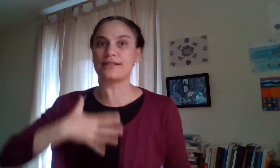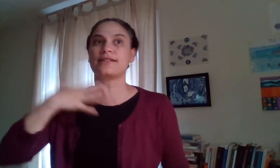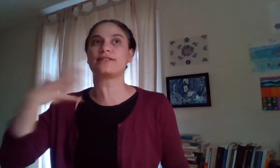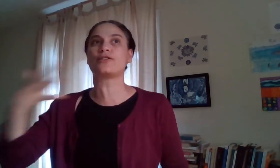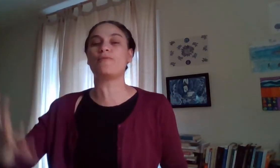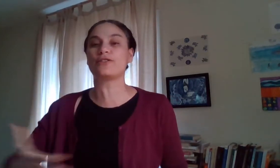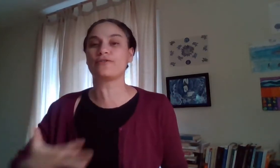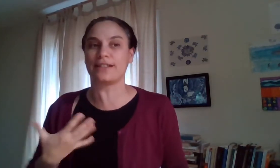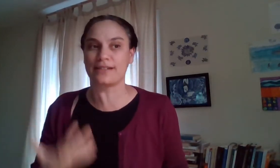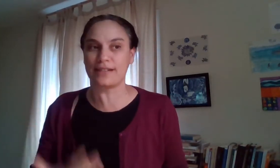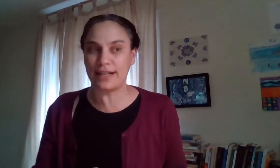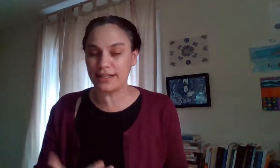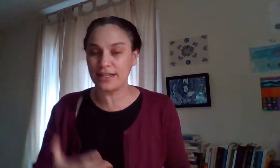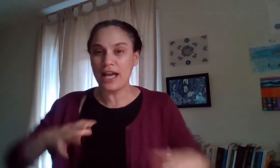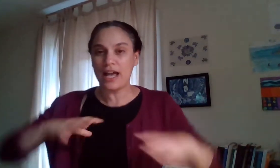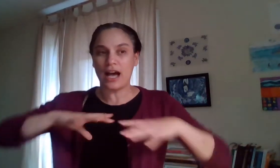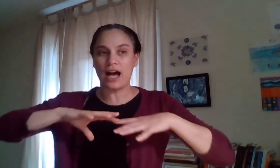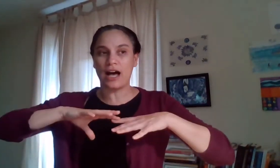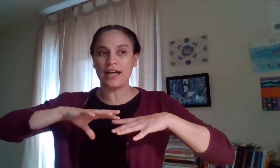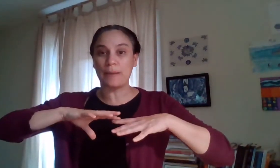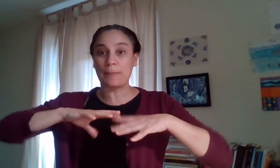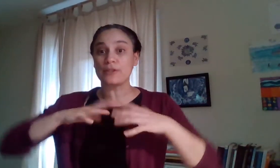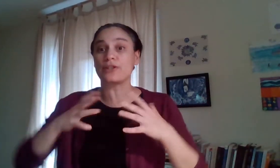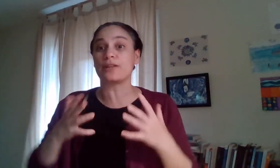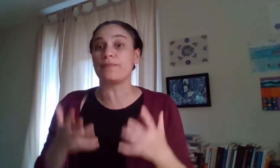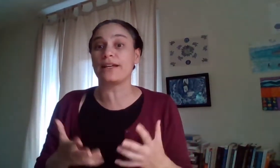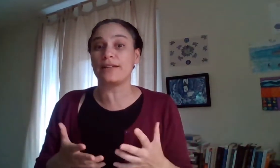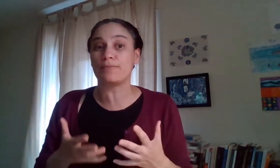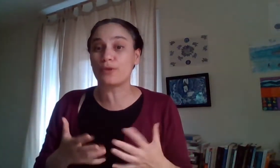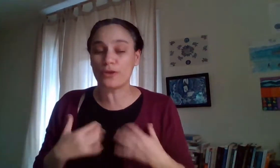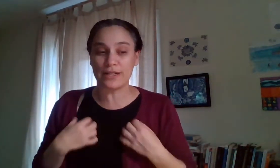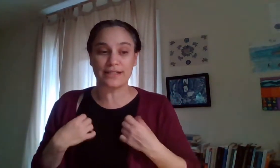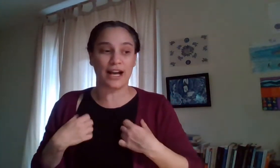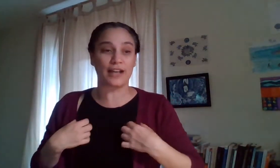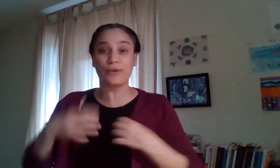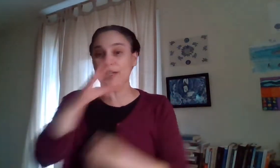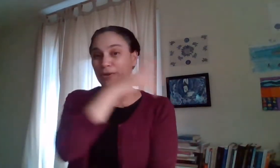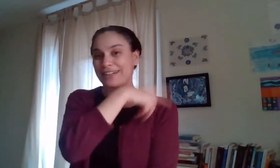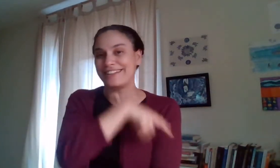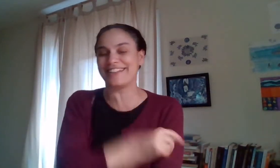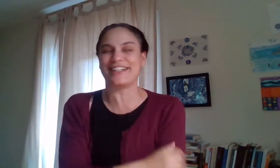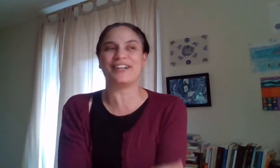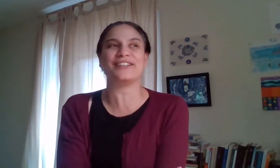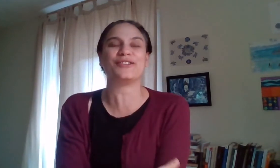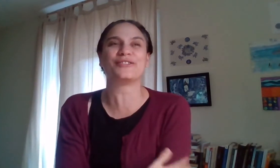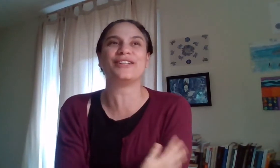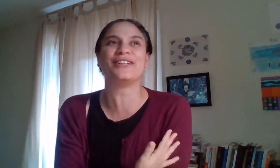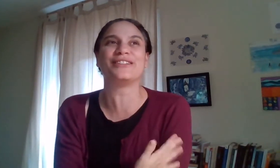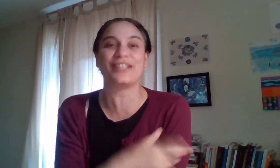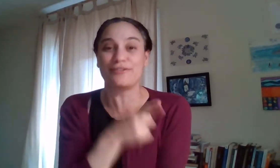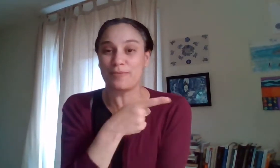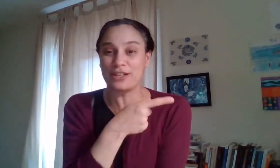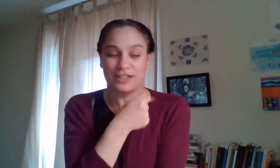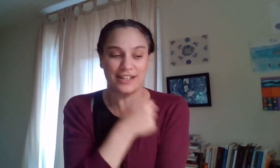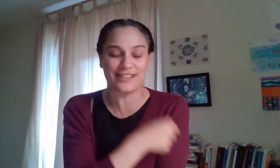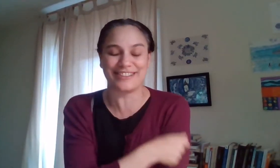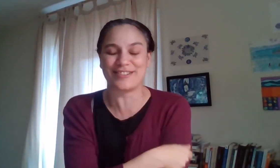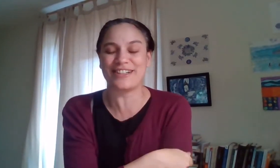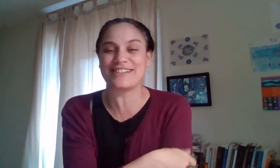so much of the anxiety uh and people start making progress uh you can look at the uh you know the the information that i you know had